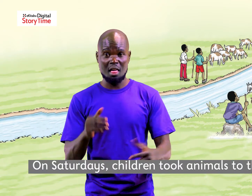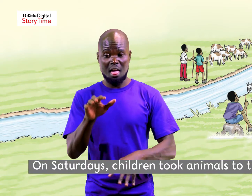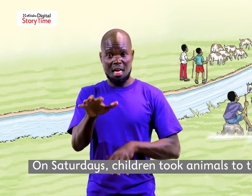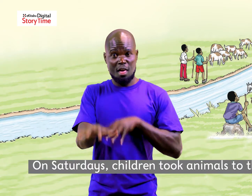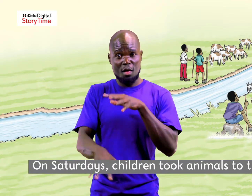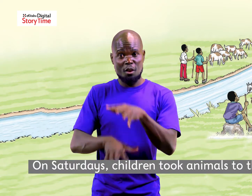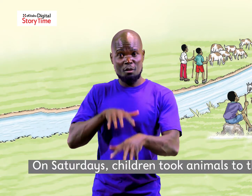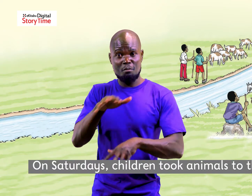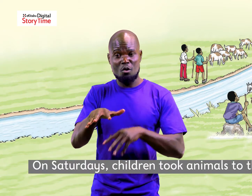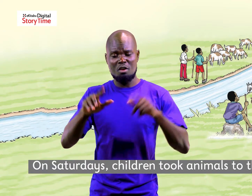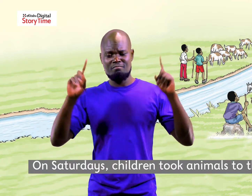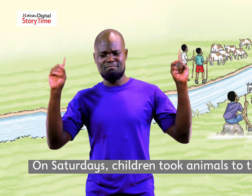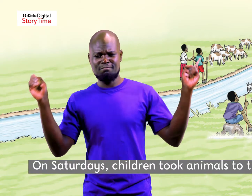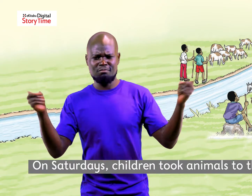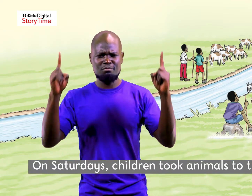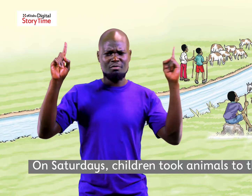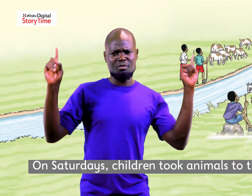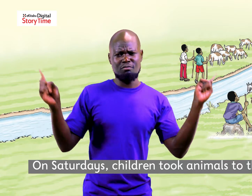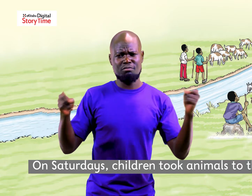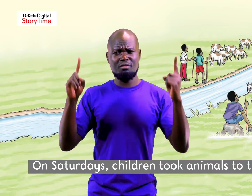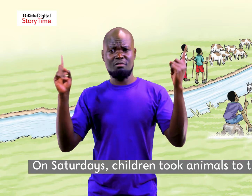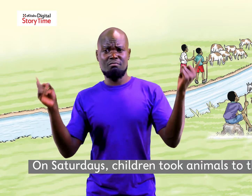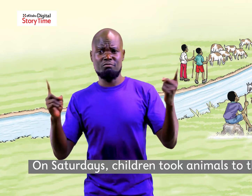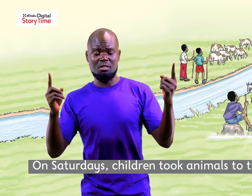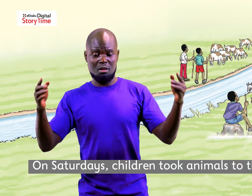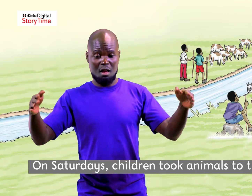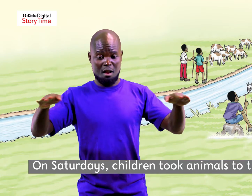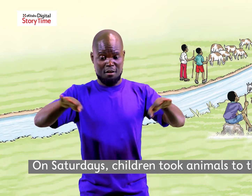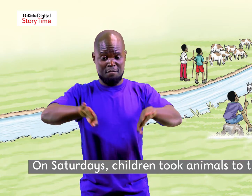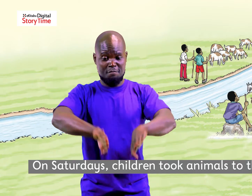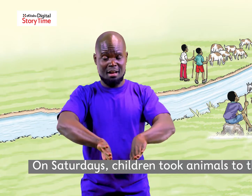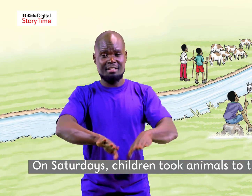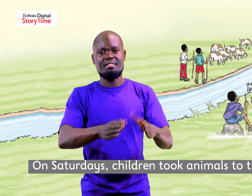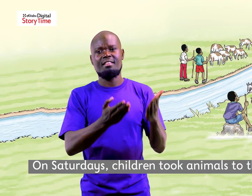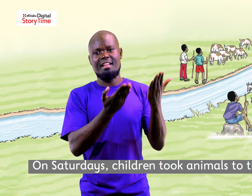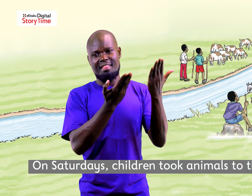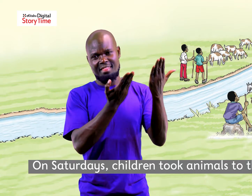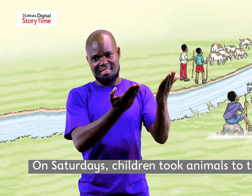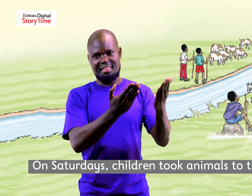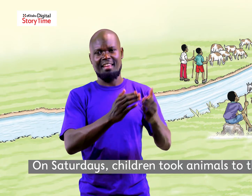on saturdays children took animals to the valley